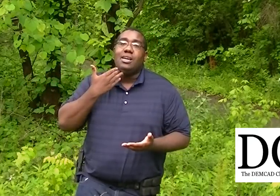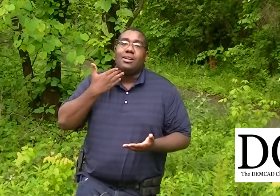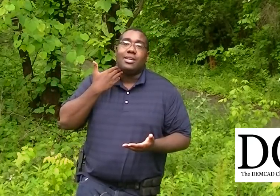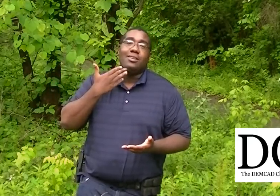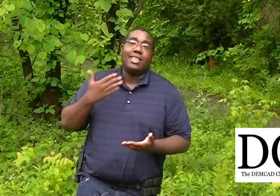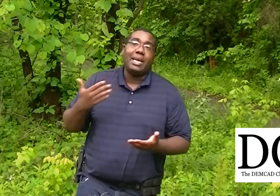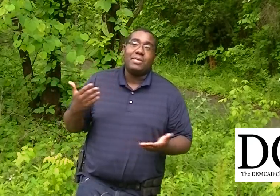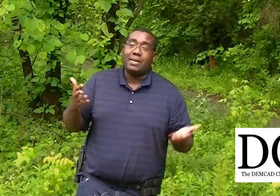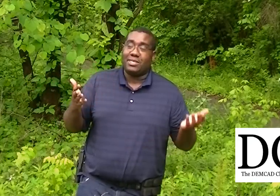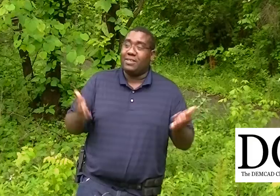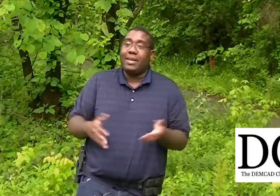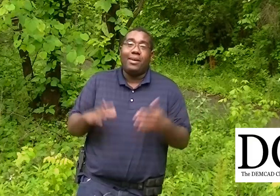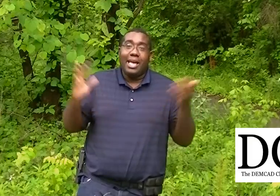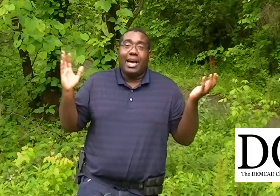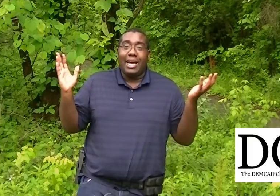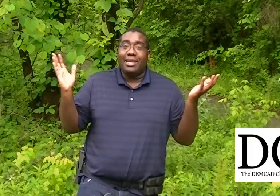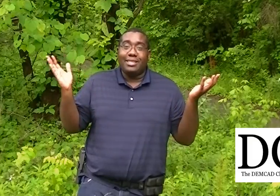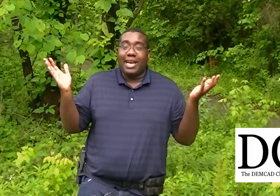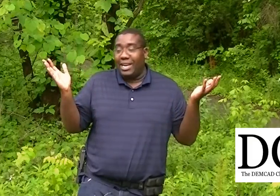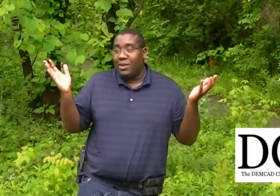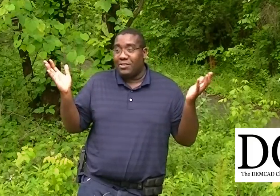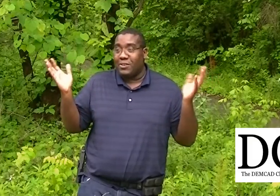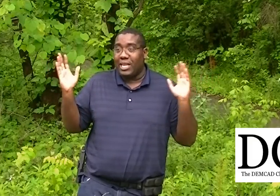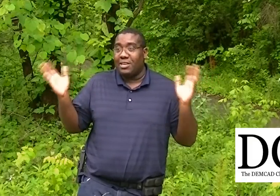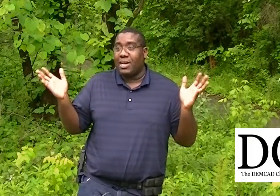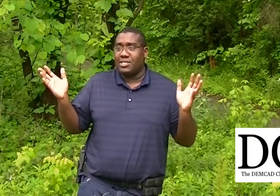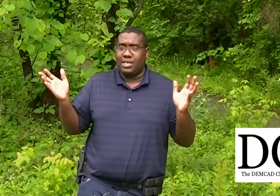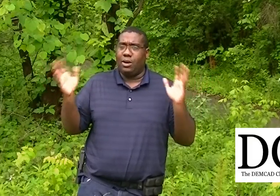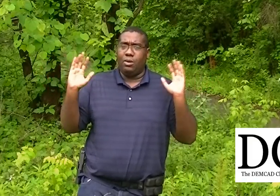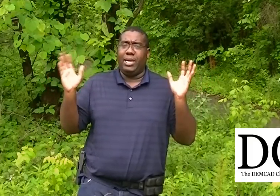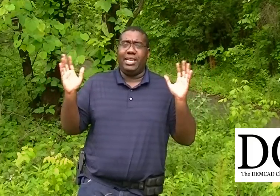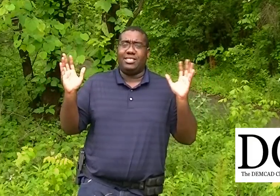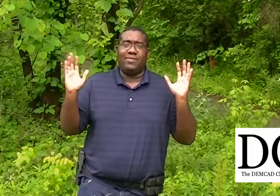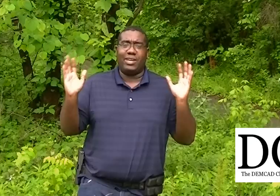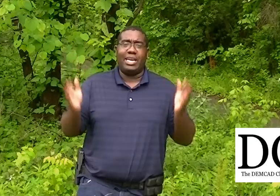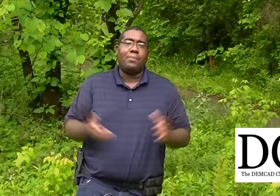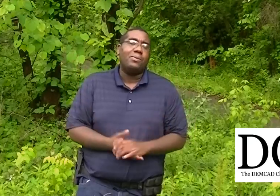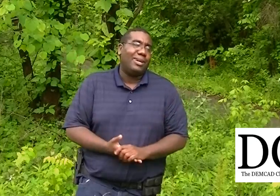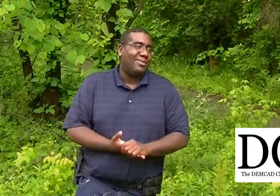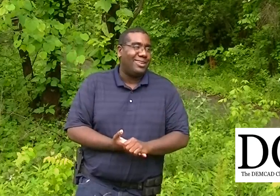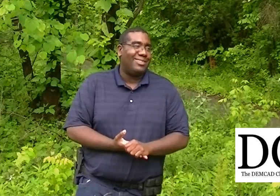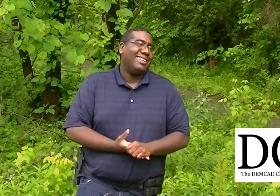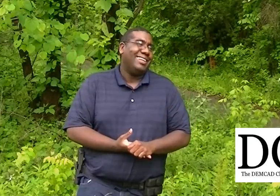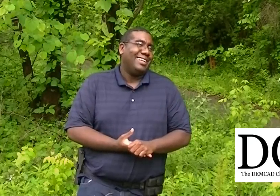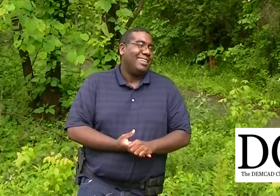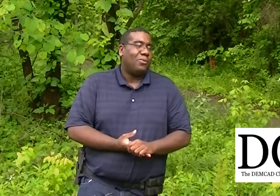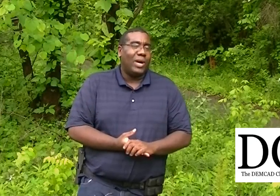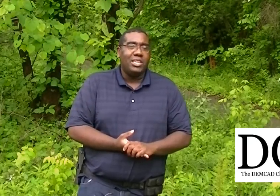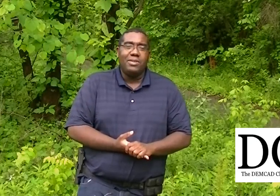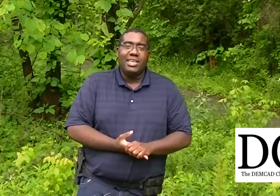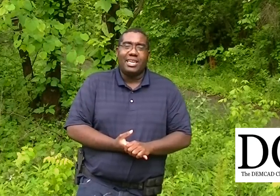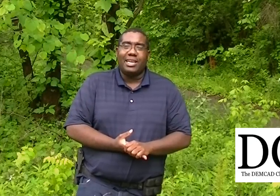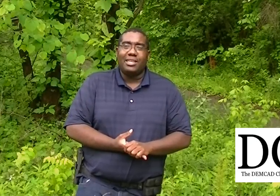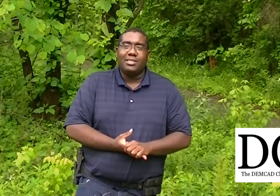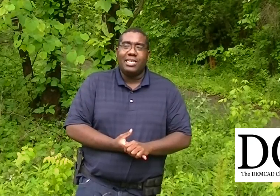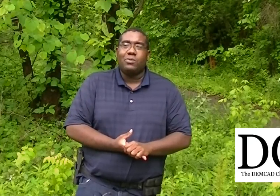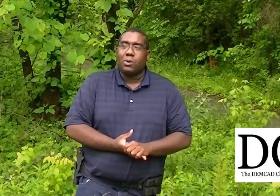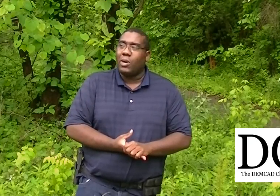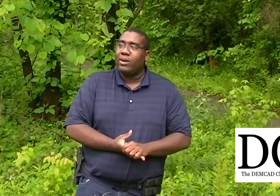laptops and stuff. I know to a lot of you guys, like, oh, man, that's never going to happen. Well, why do you need to require